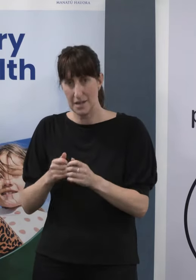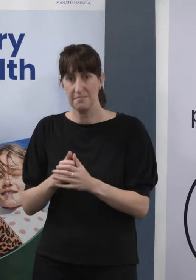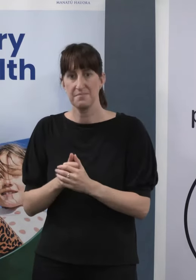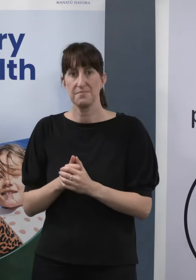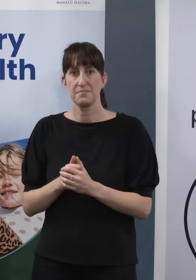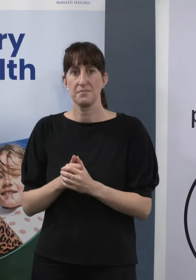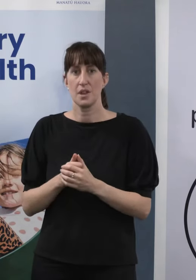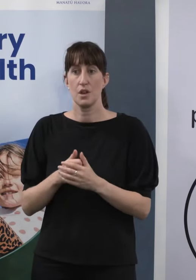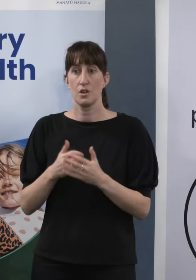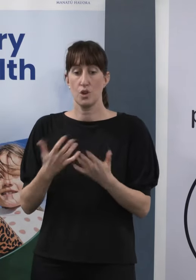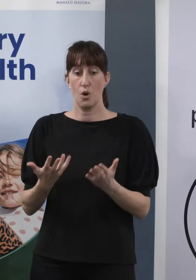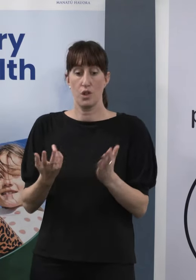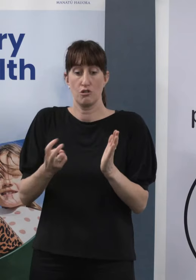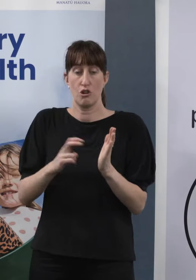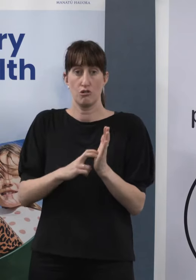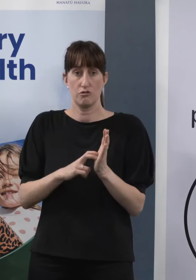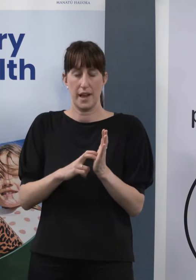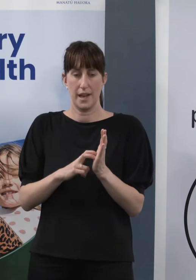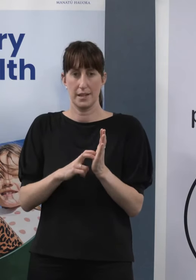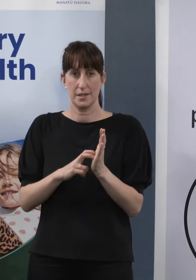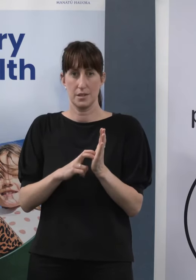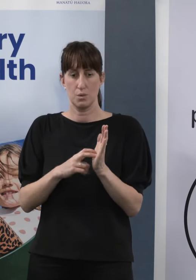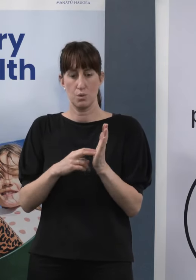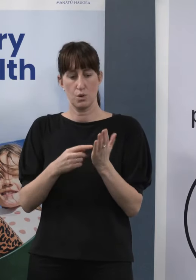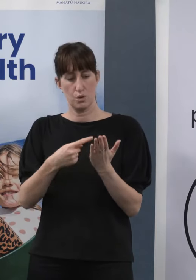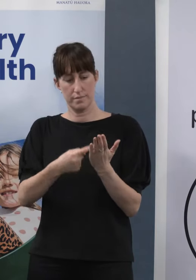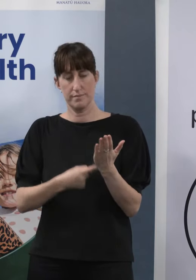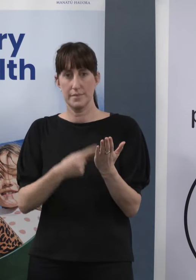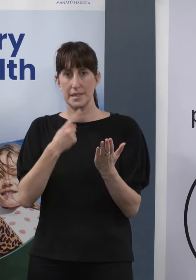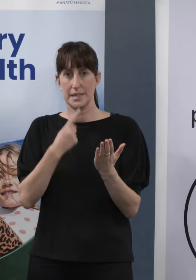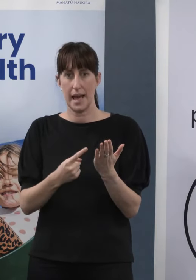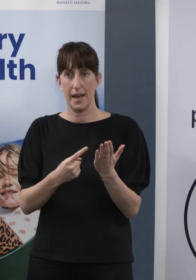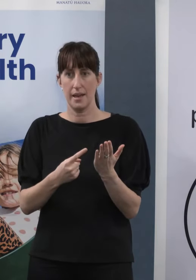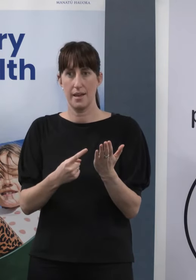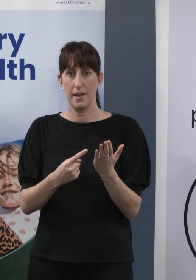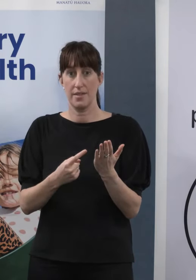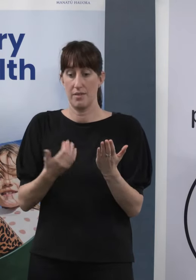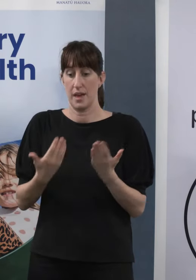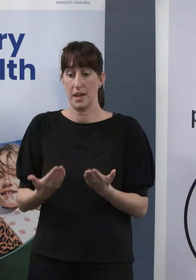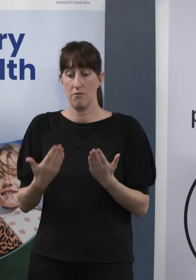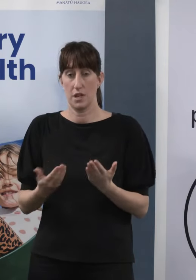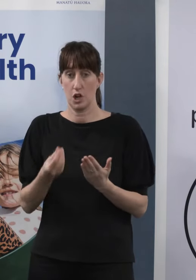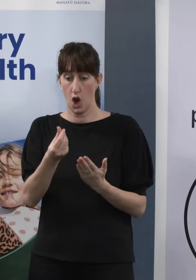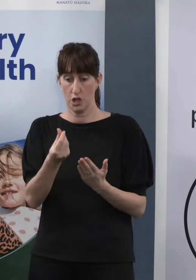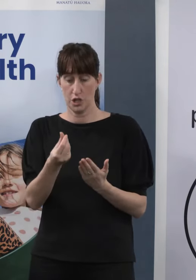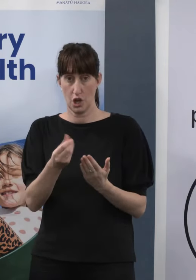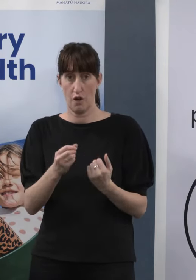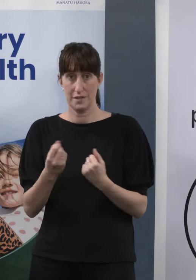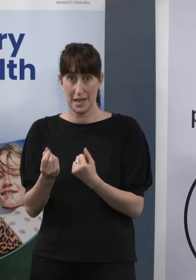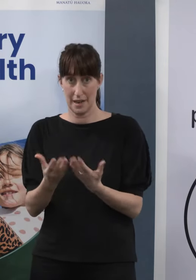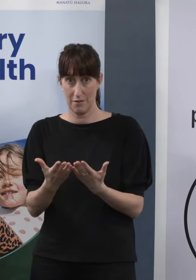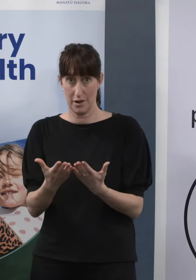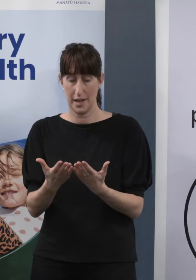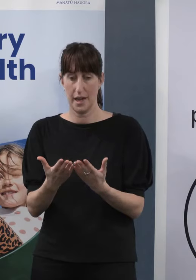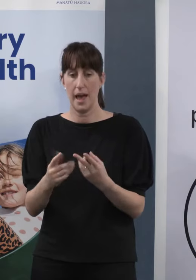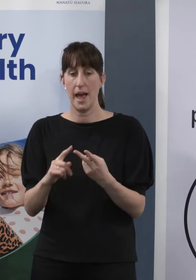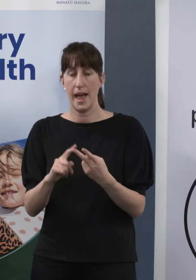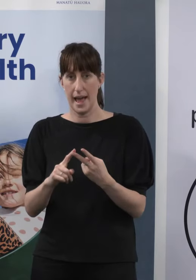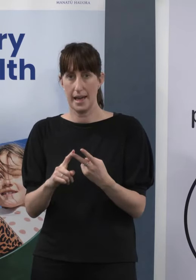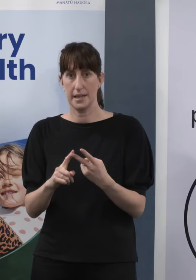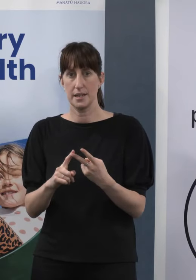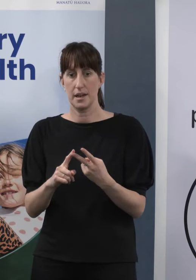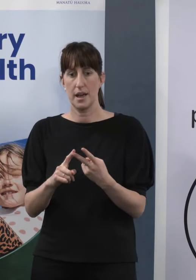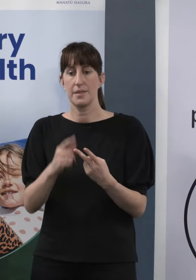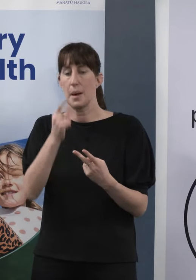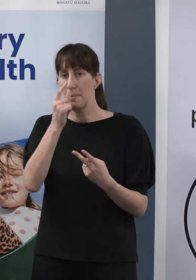ensuring we can recognise the current costs of delivering PCR testing, but that there is that capacity in the labs to